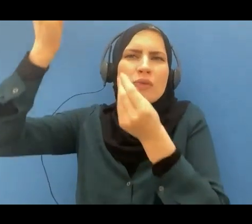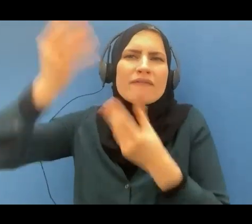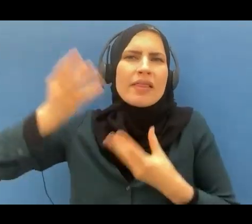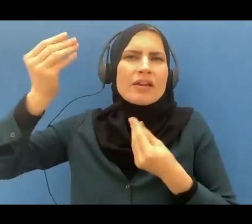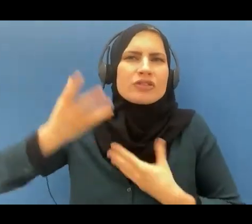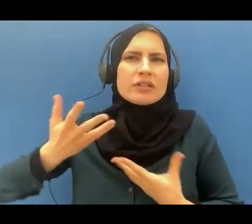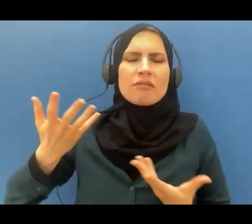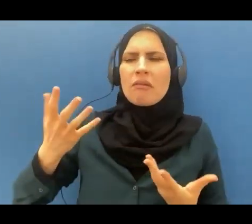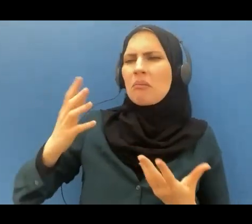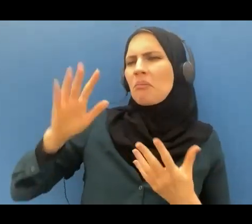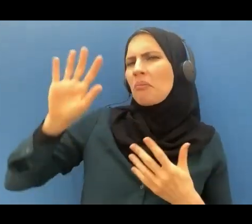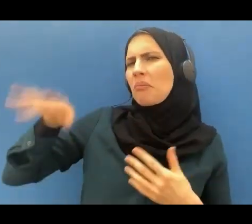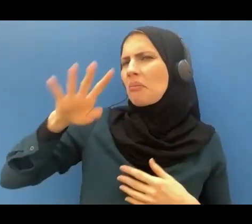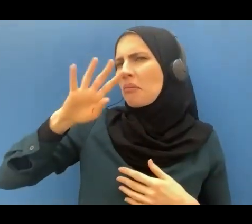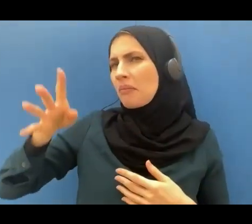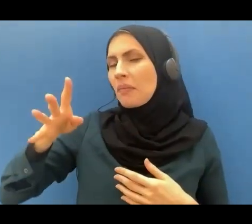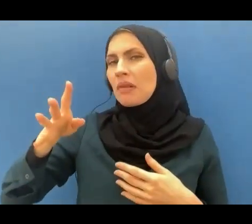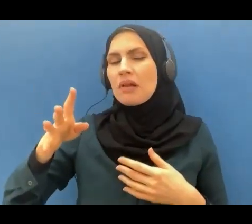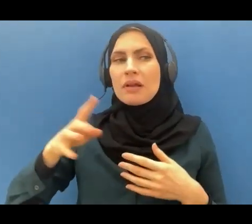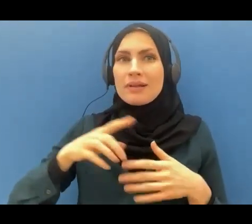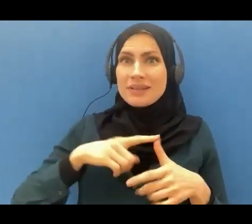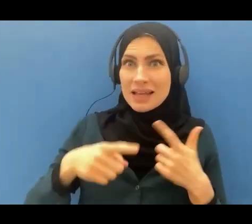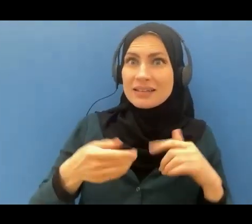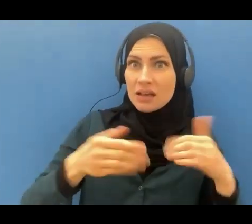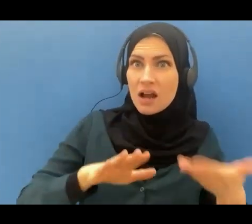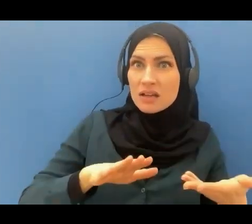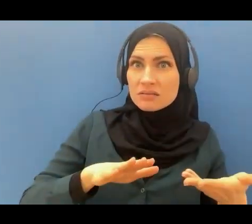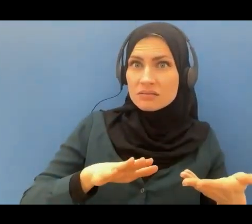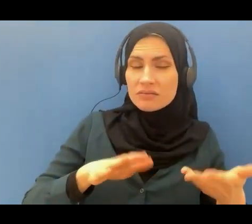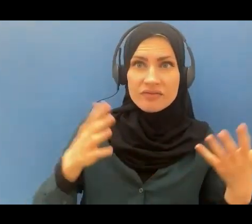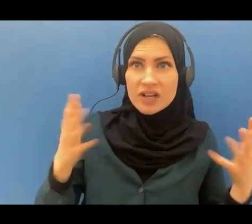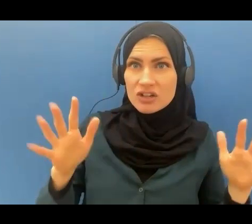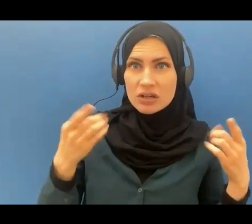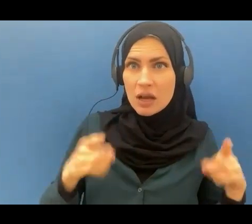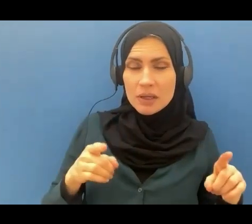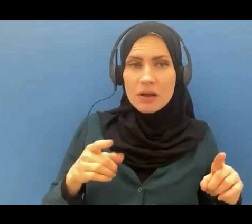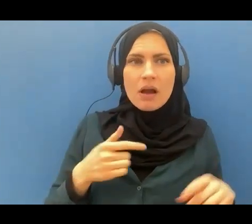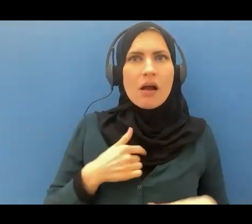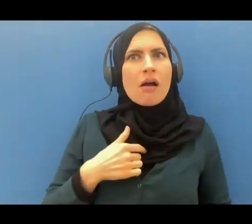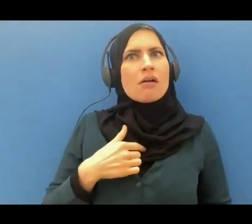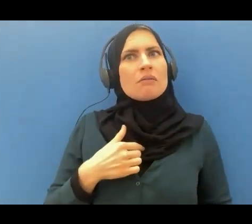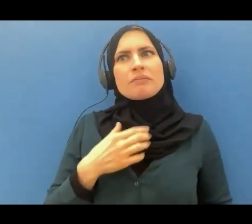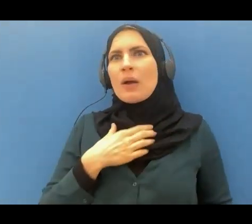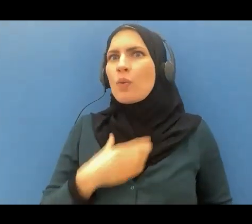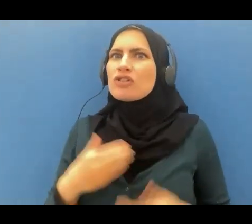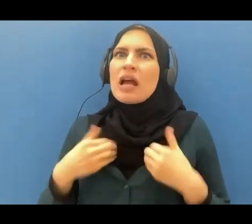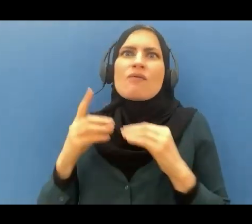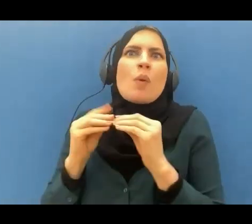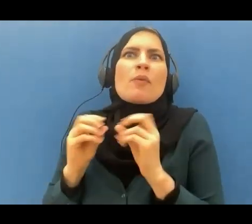now after death is coming or she is coming and saying I wish I had another chance there is no chance